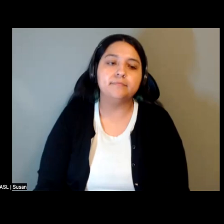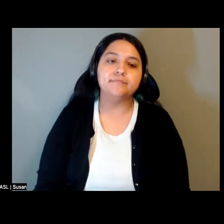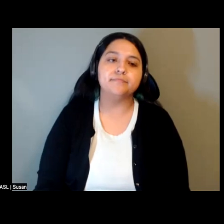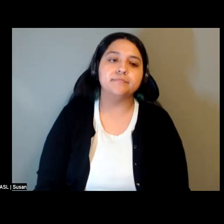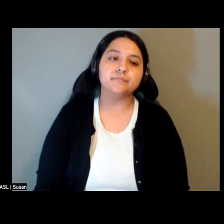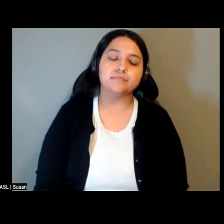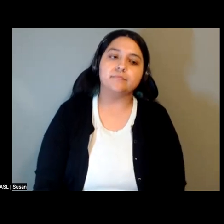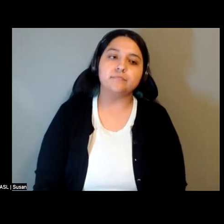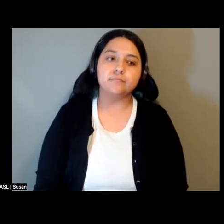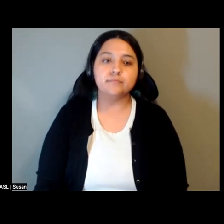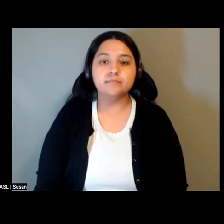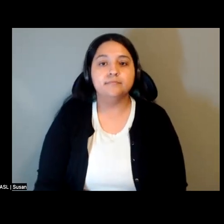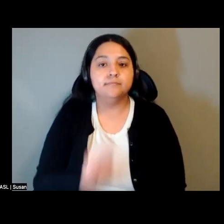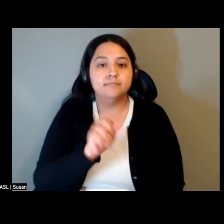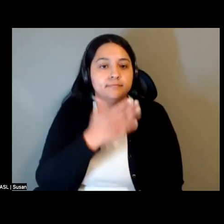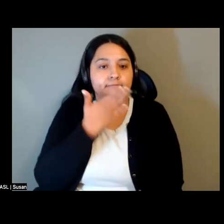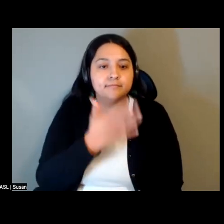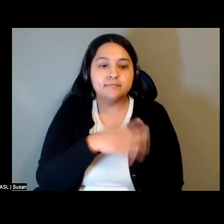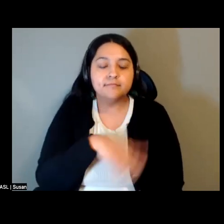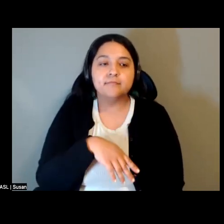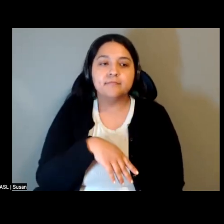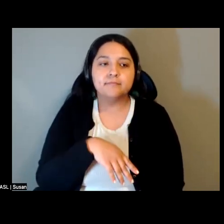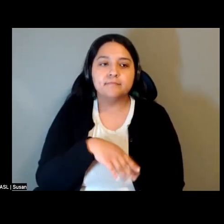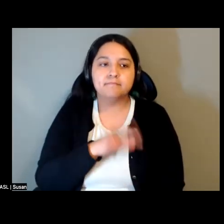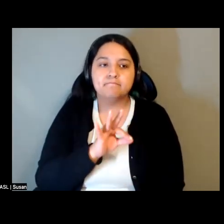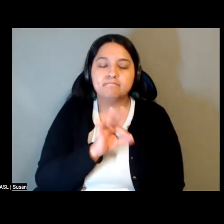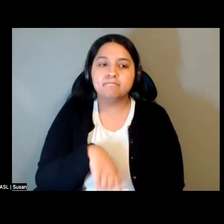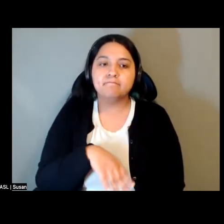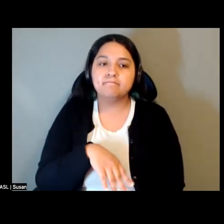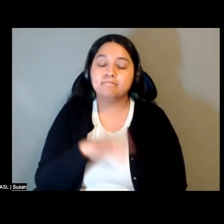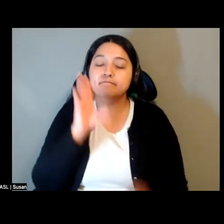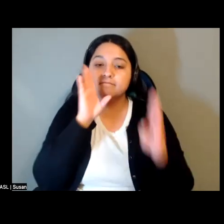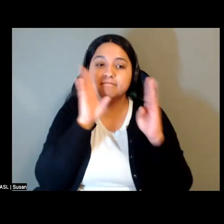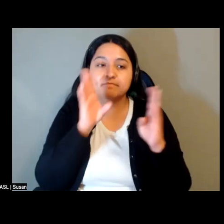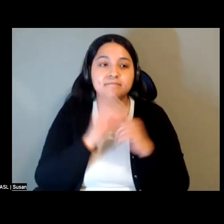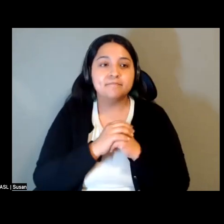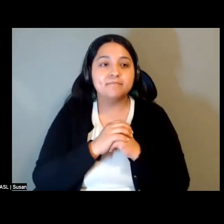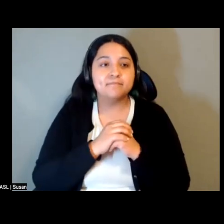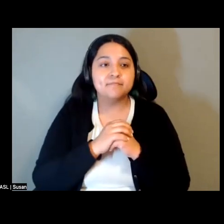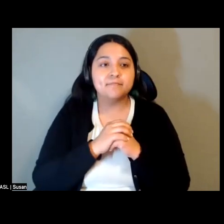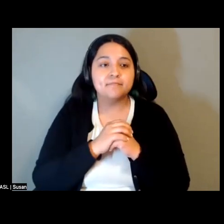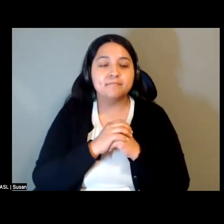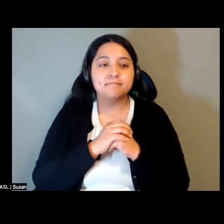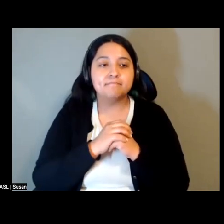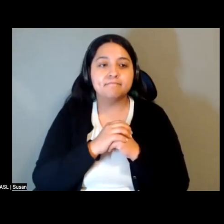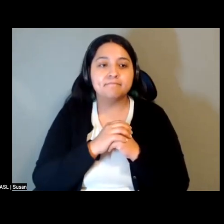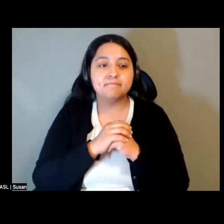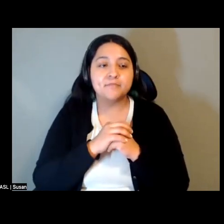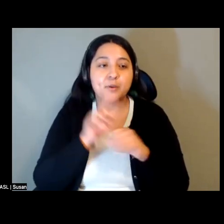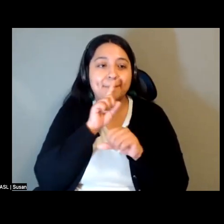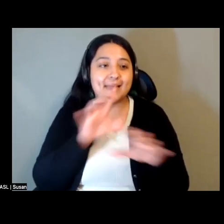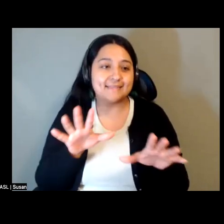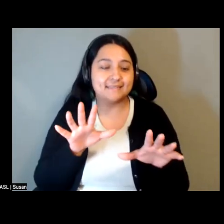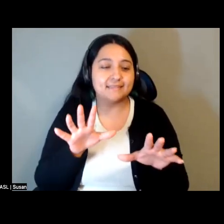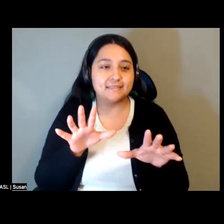Yeah, thank you, Francisco. Hello, everyone. A blessed Eid al-Fitr for